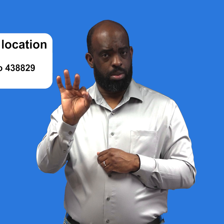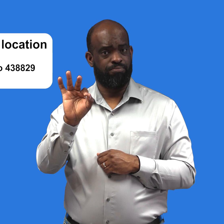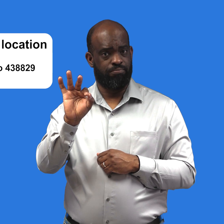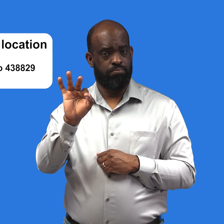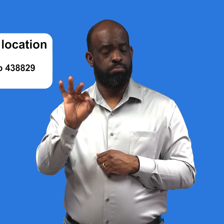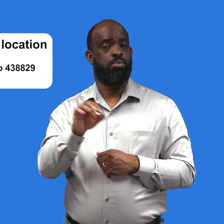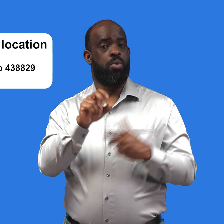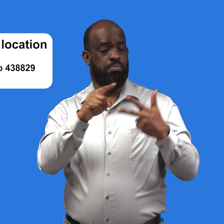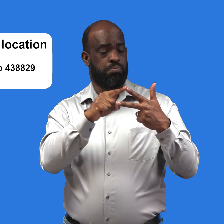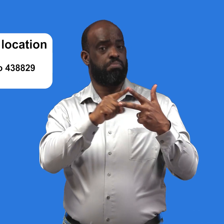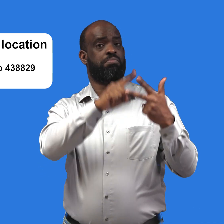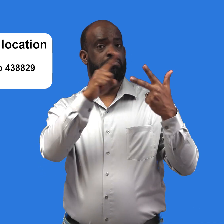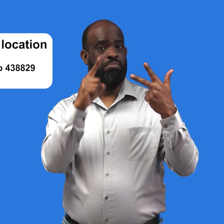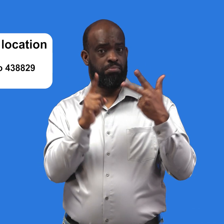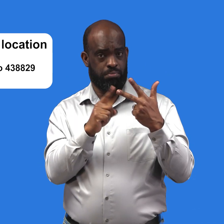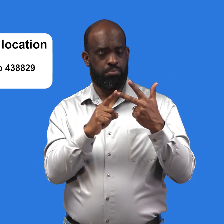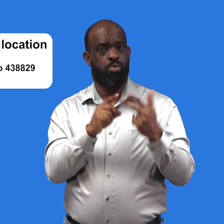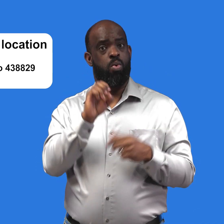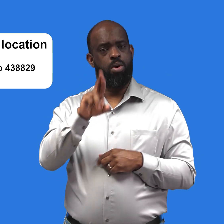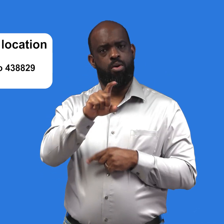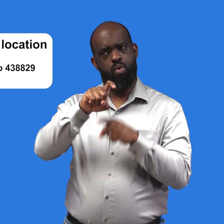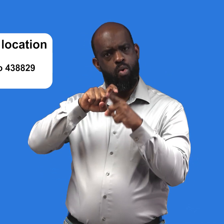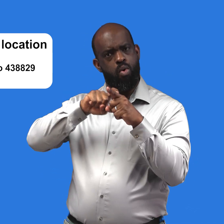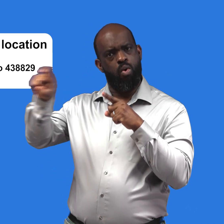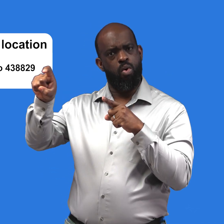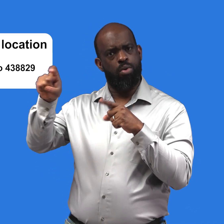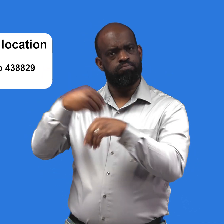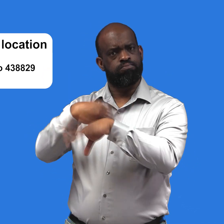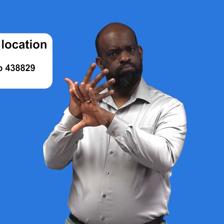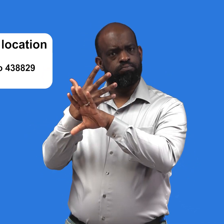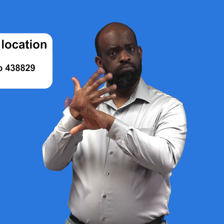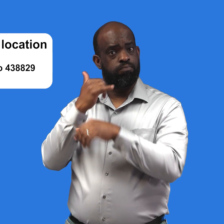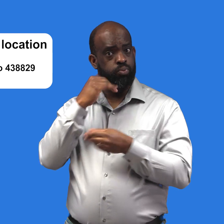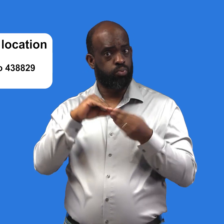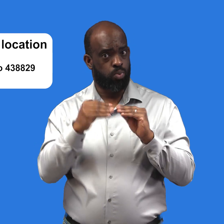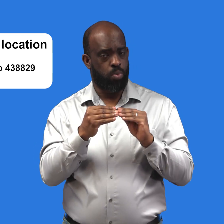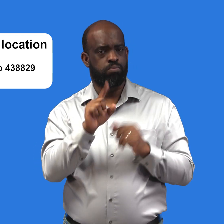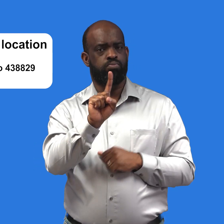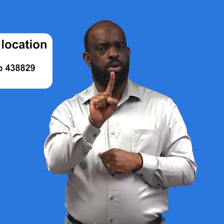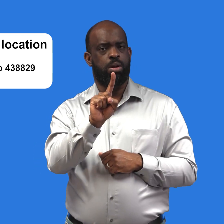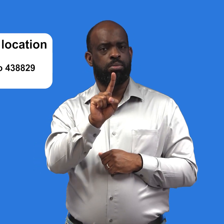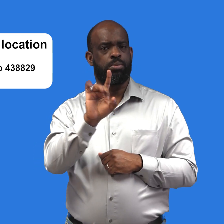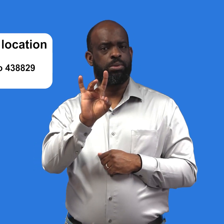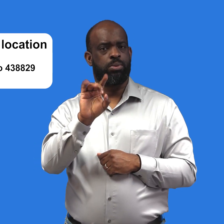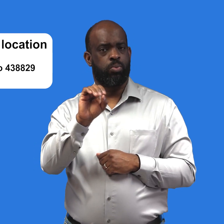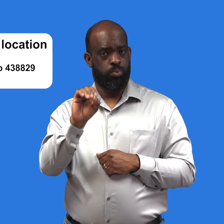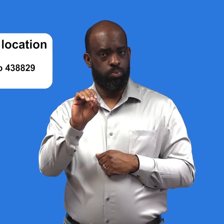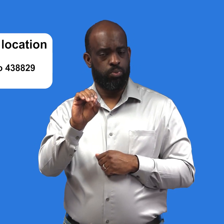or call 1-800-232